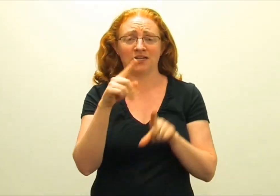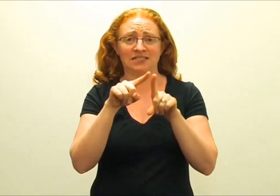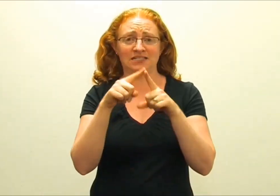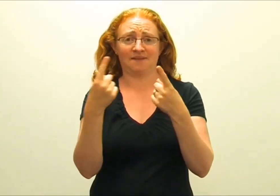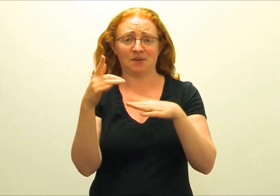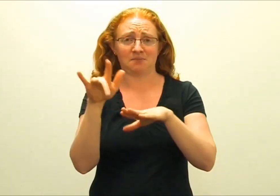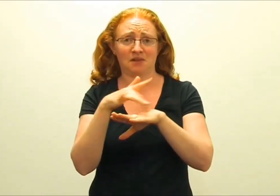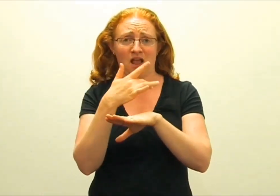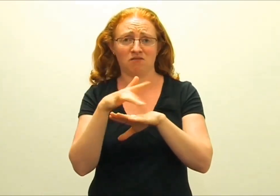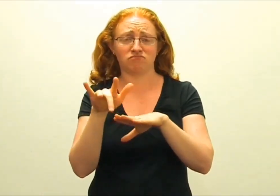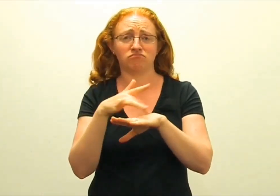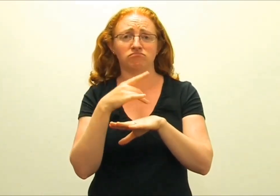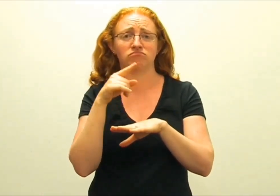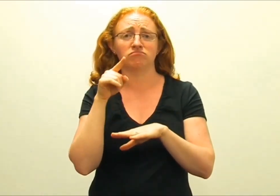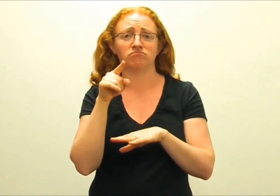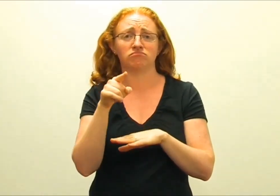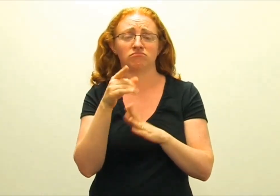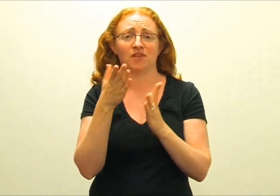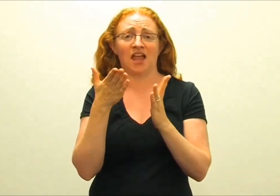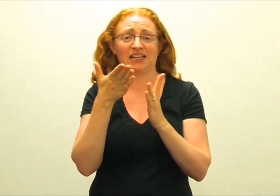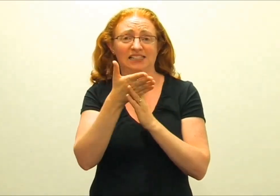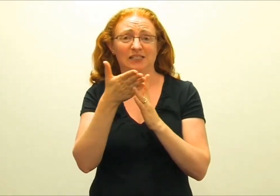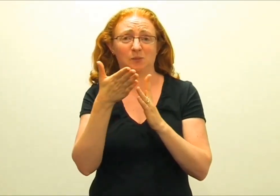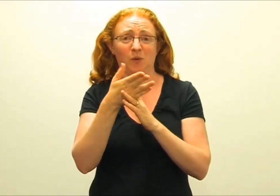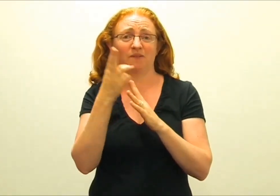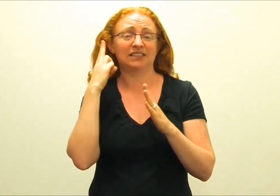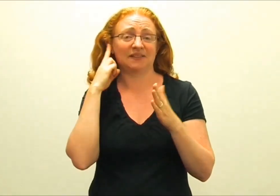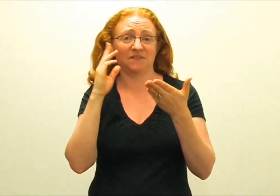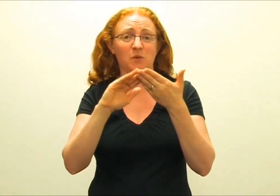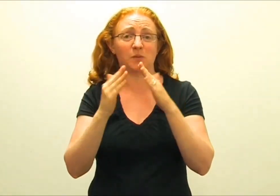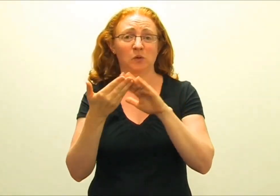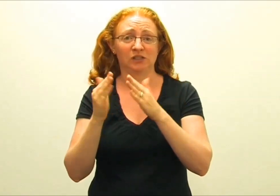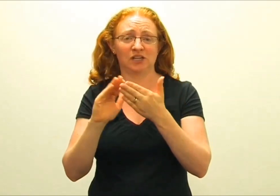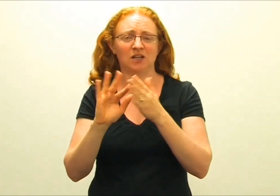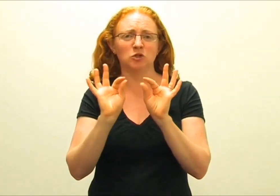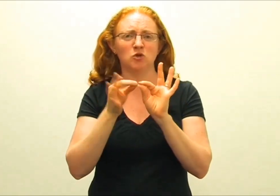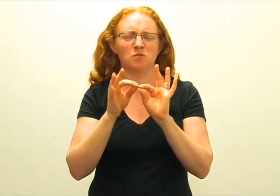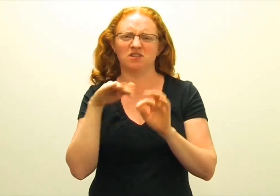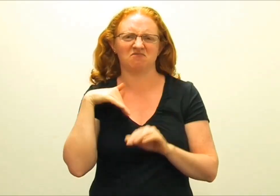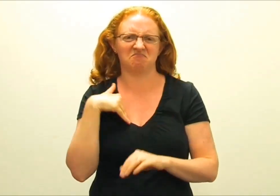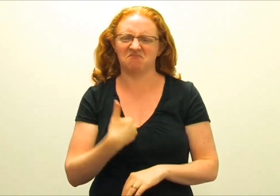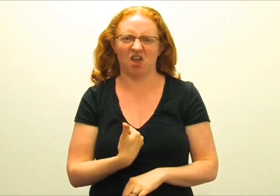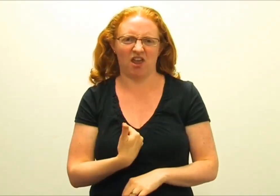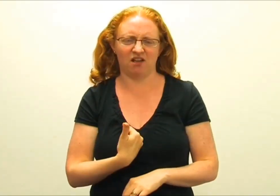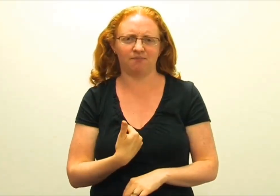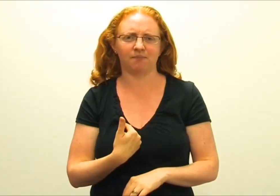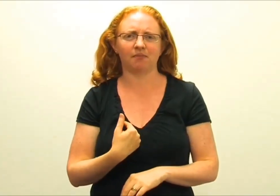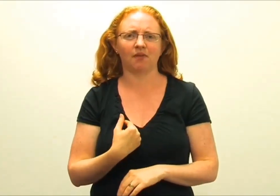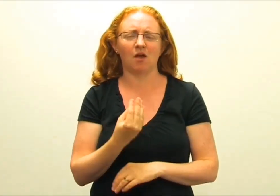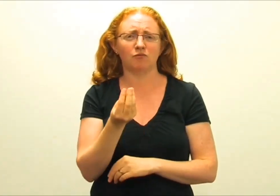So there are three different plays that are accessible for the Deaf community without the need for interpreters.